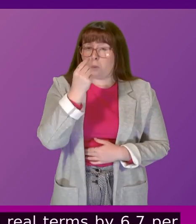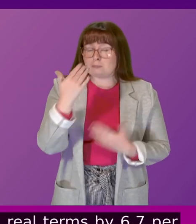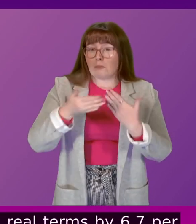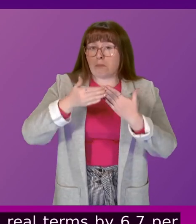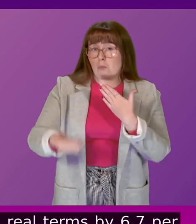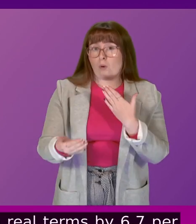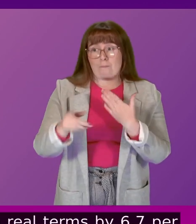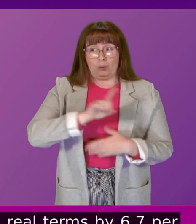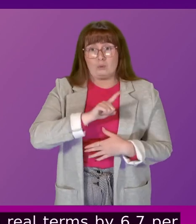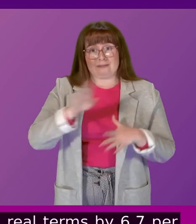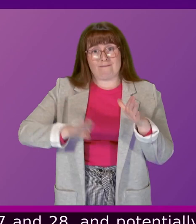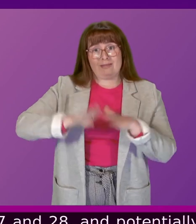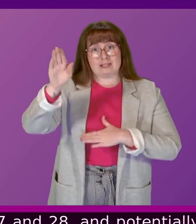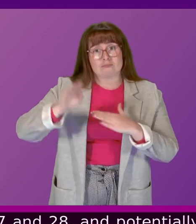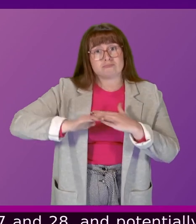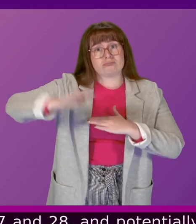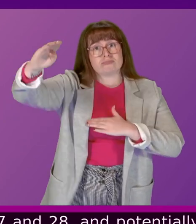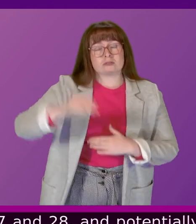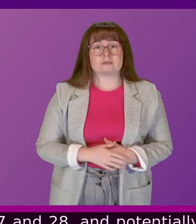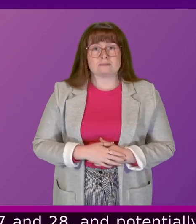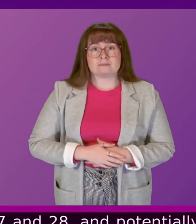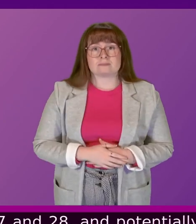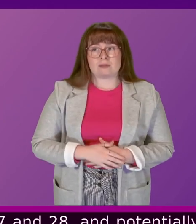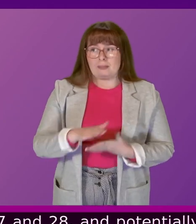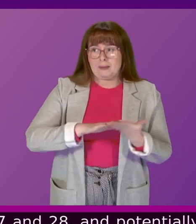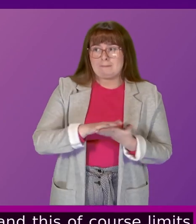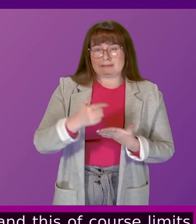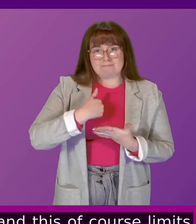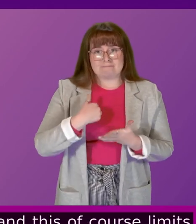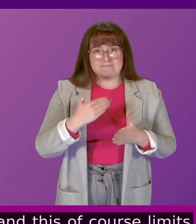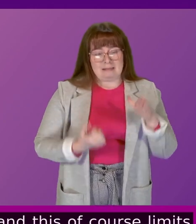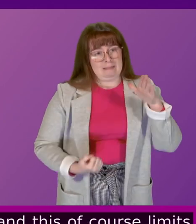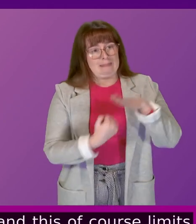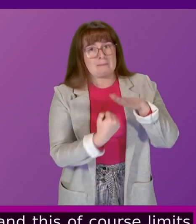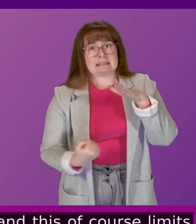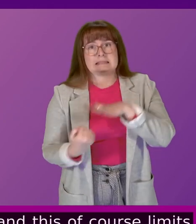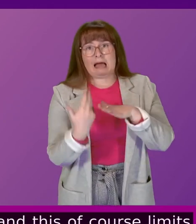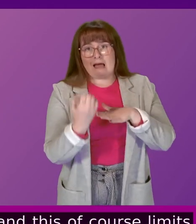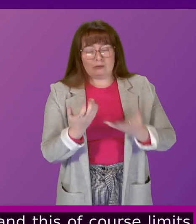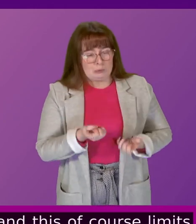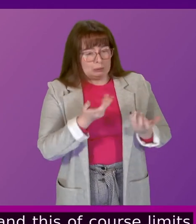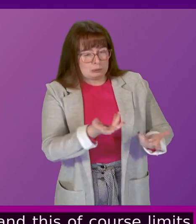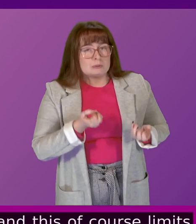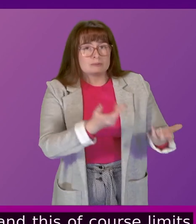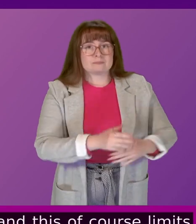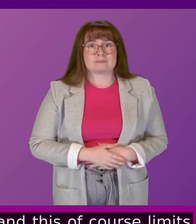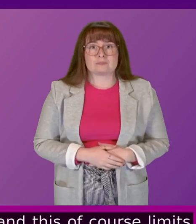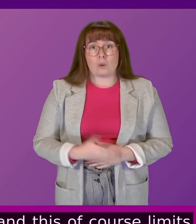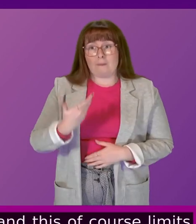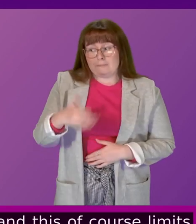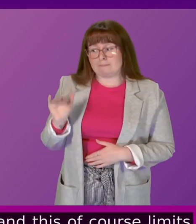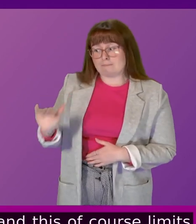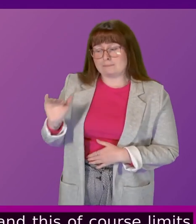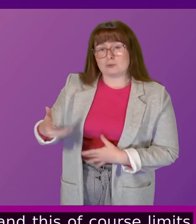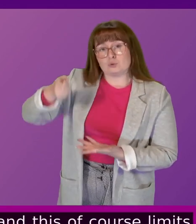sustained inflation. This limits our ability to deliver projects at the required pace. I have called on the Chancellor